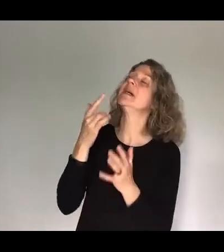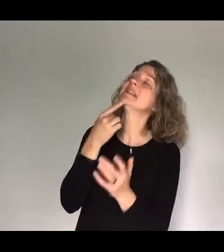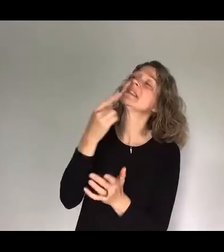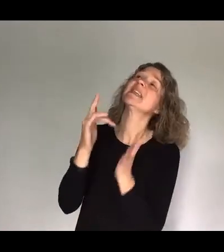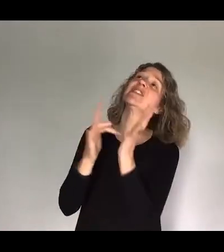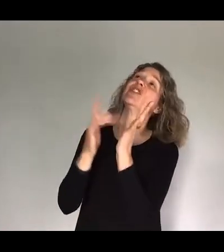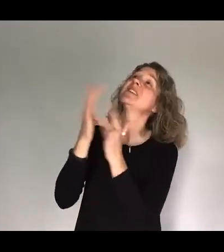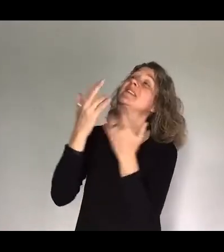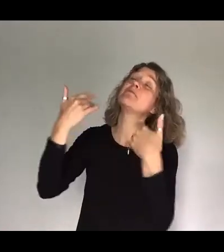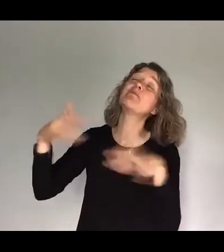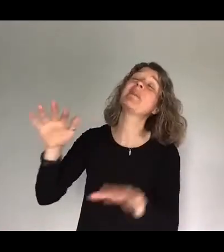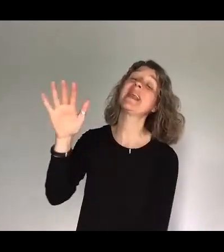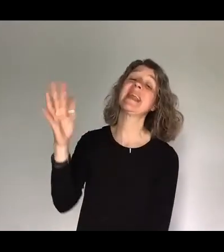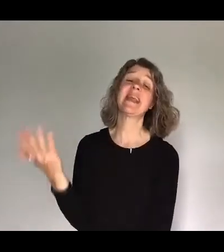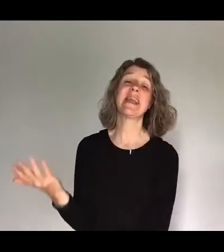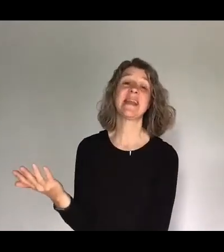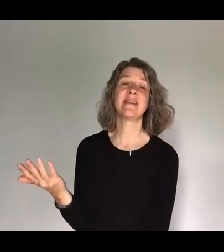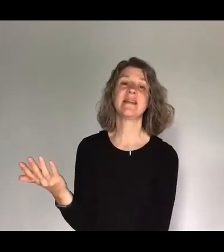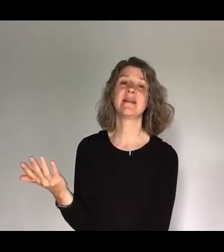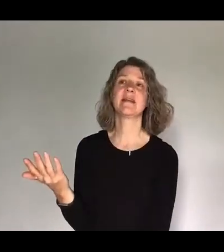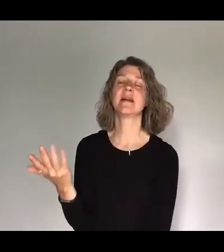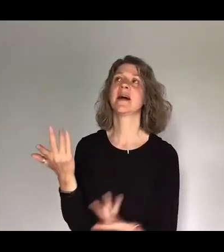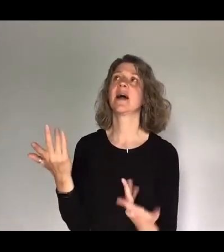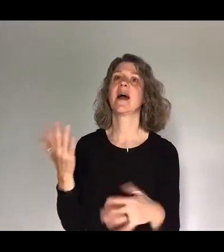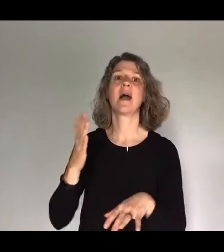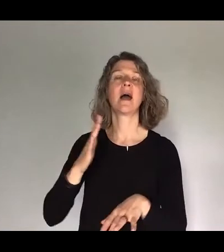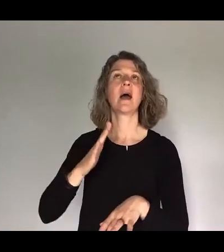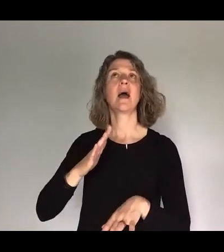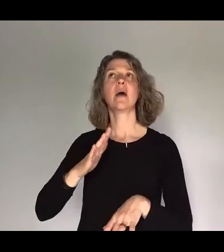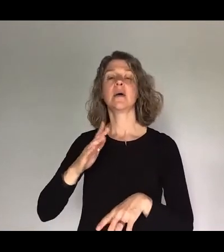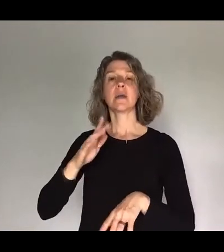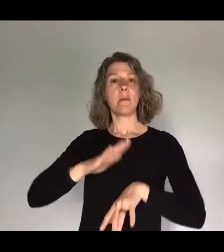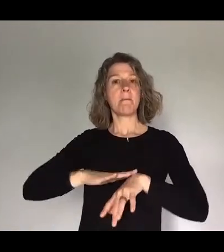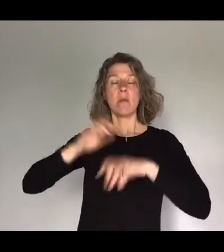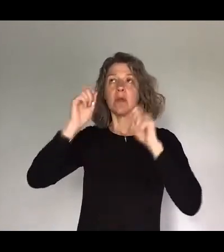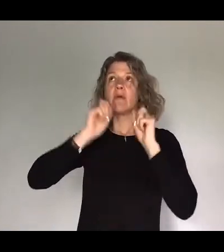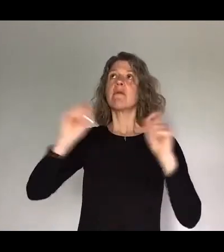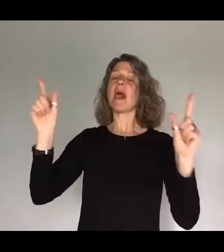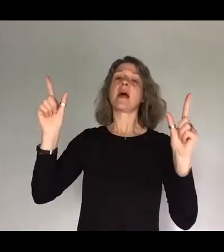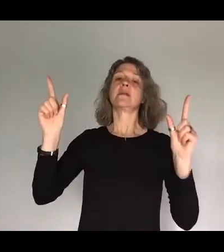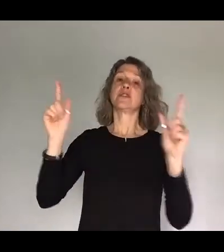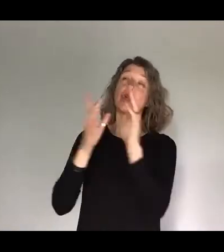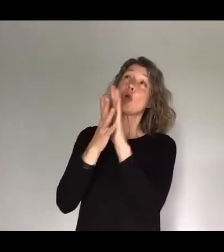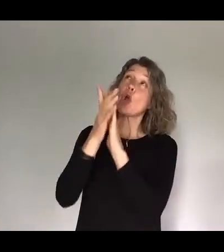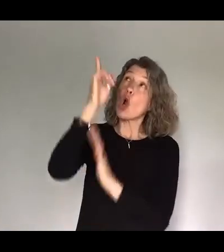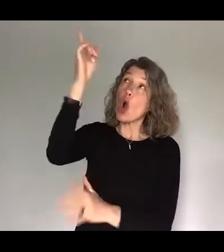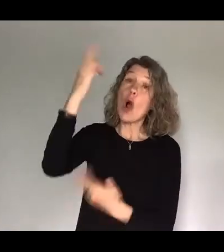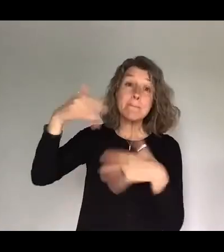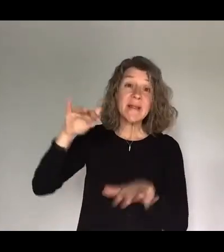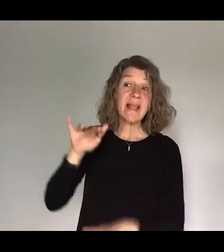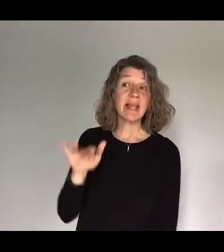there and it was almost this moment of realisation that God had been there a realisation of what